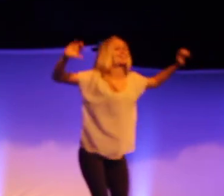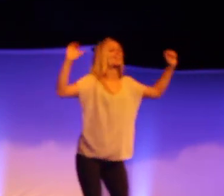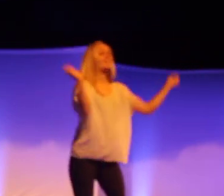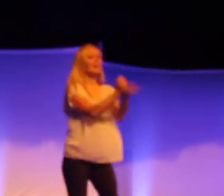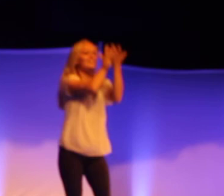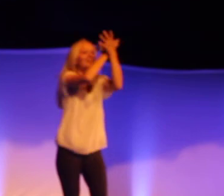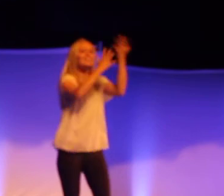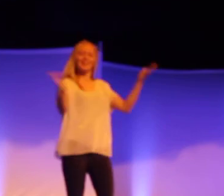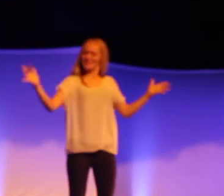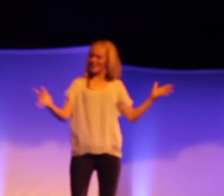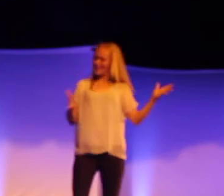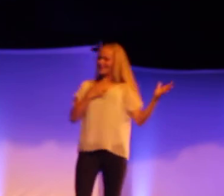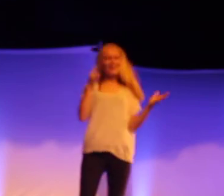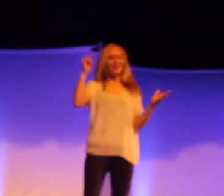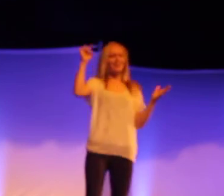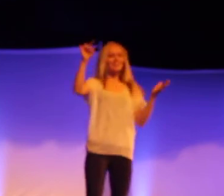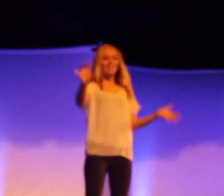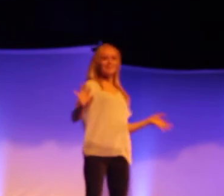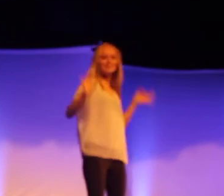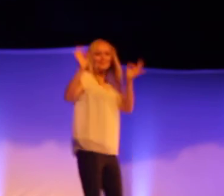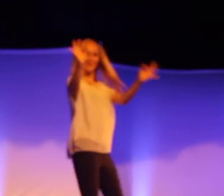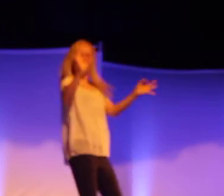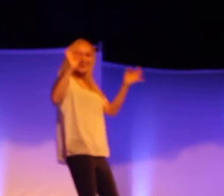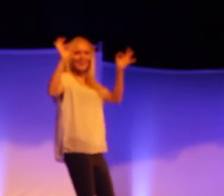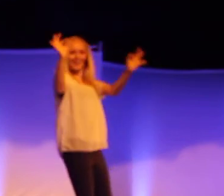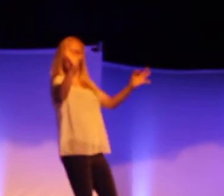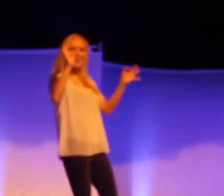and everything is down It's fine